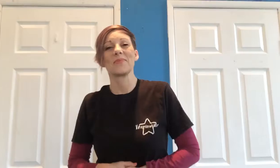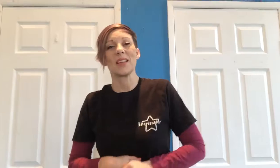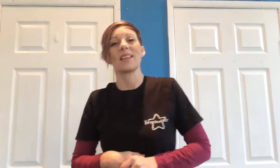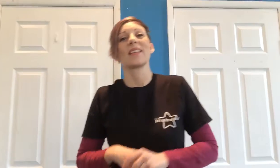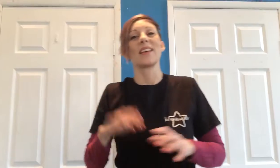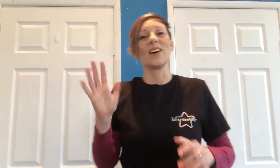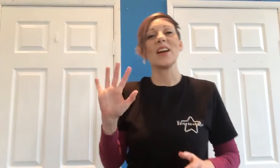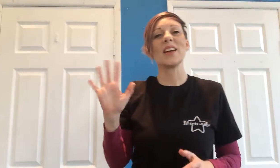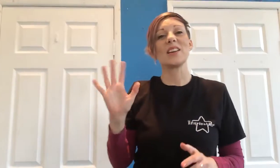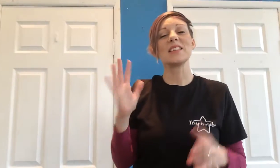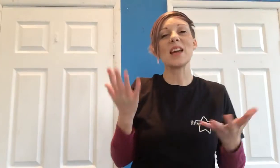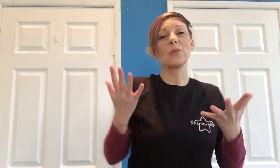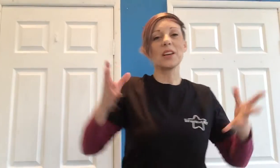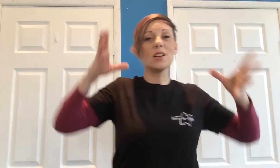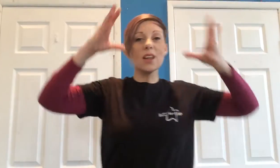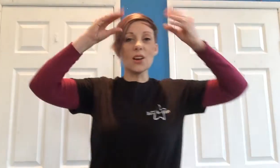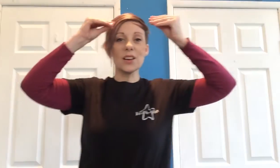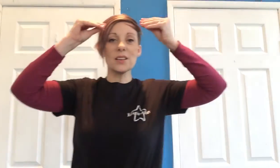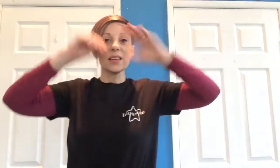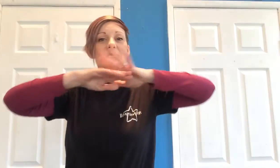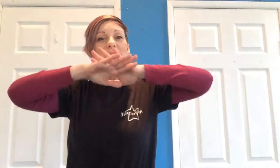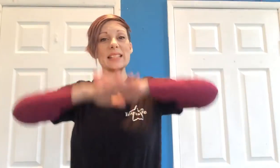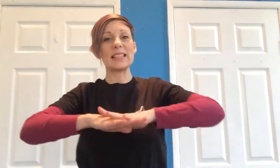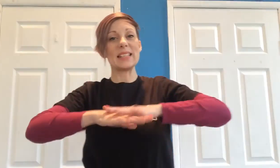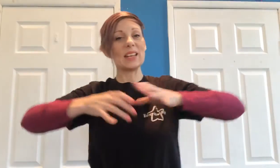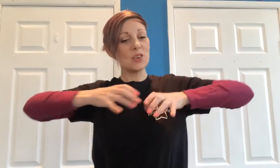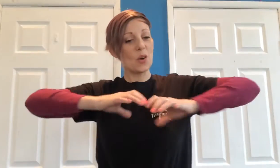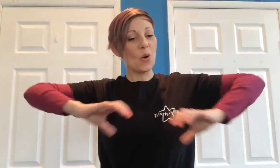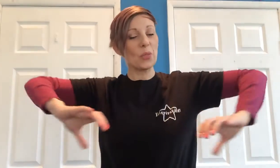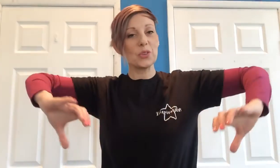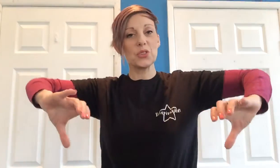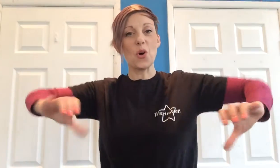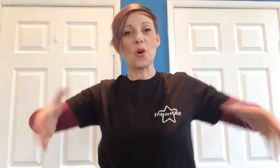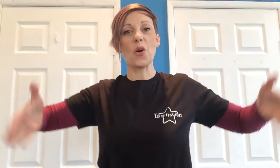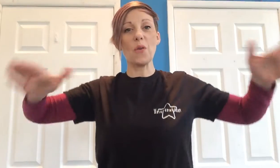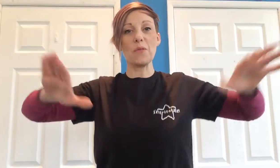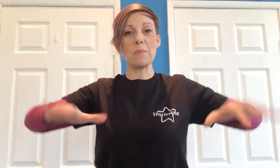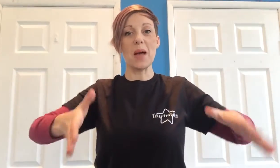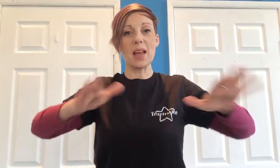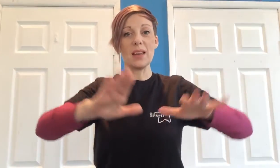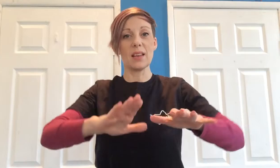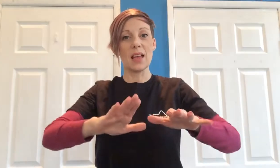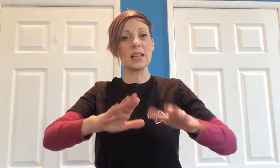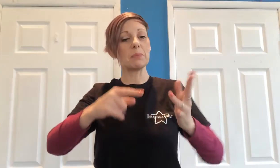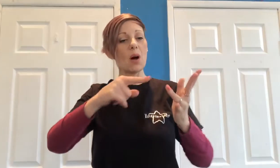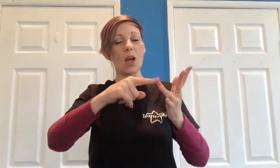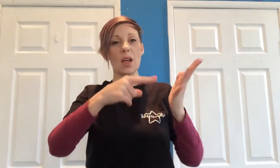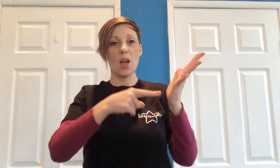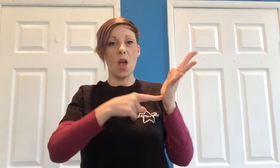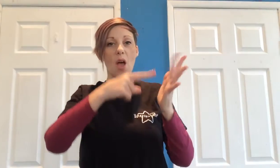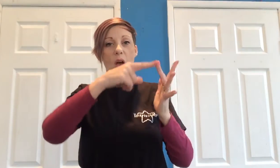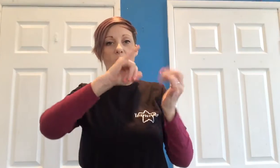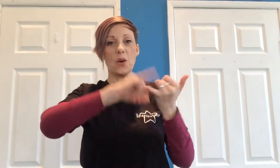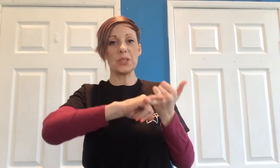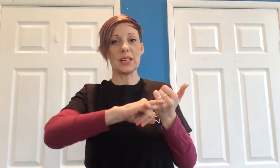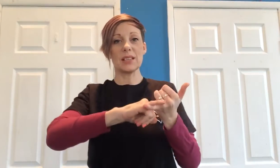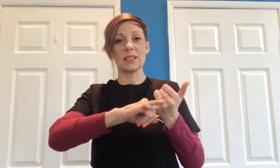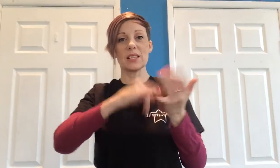I am now going to learn sitting on the dock of the bay and it's by Otis